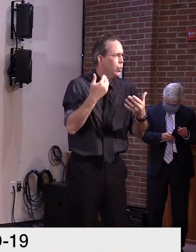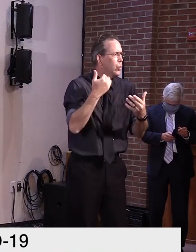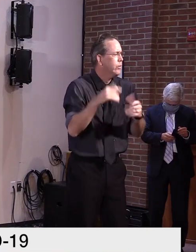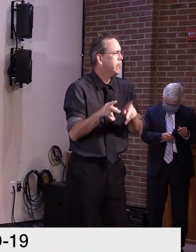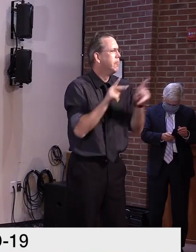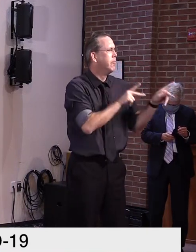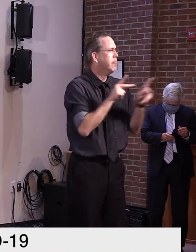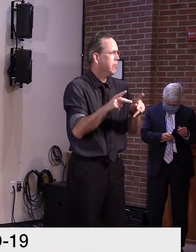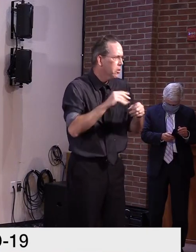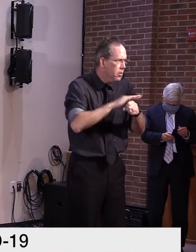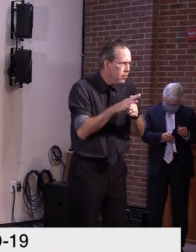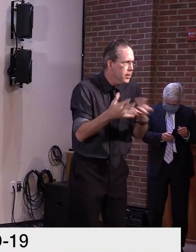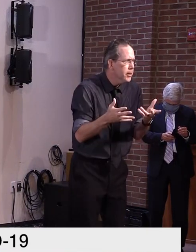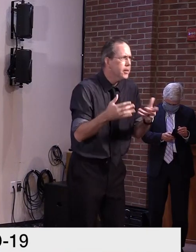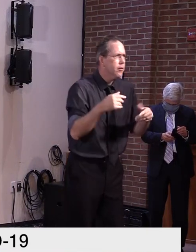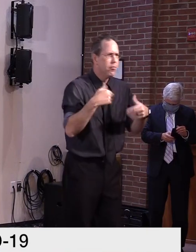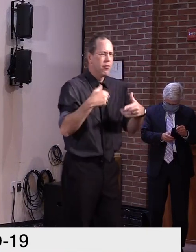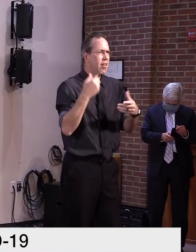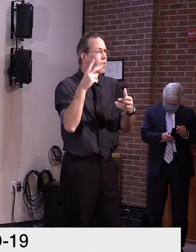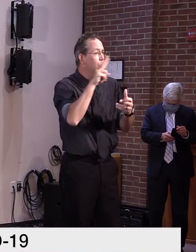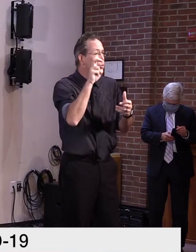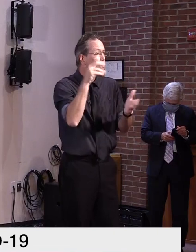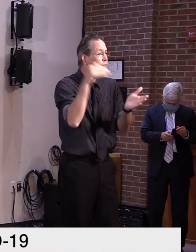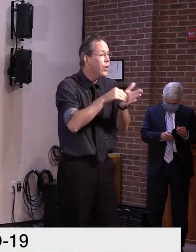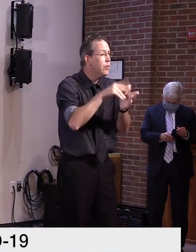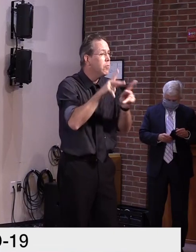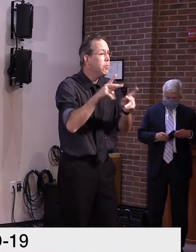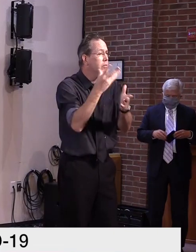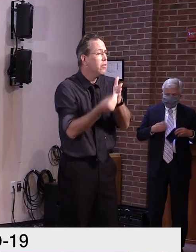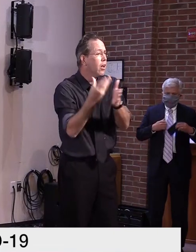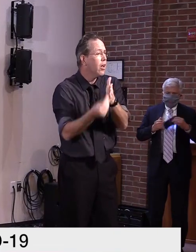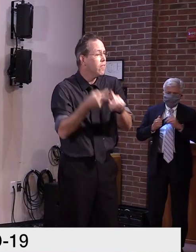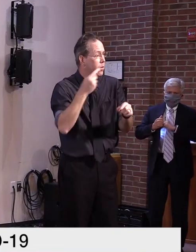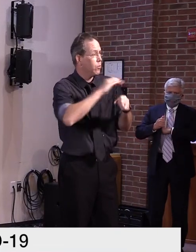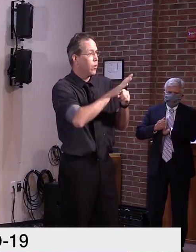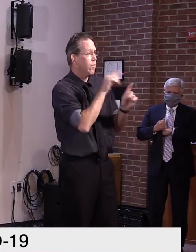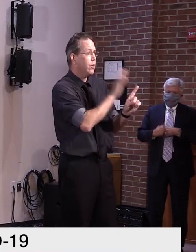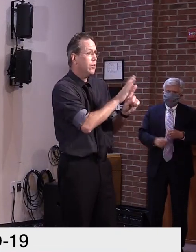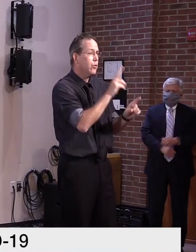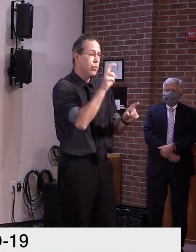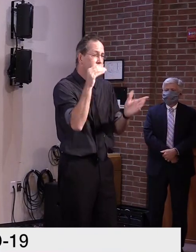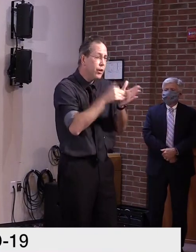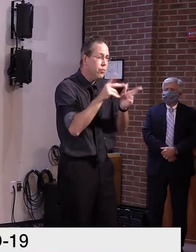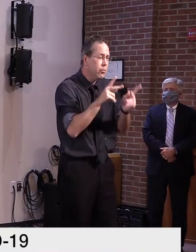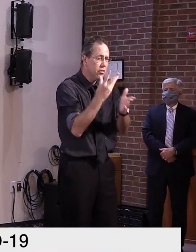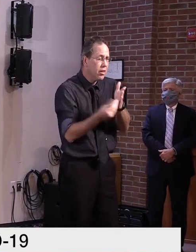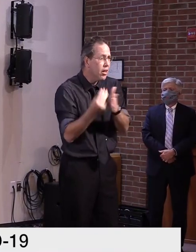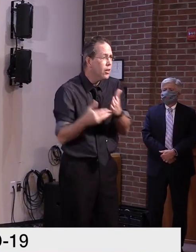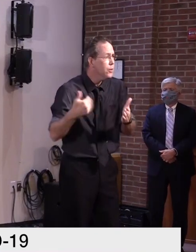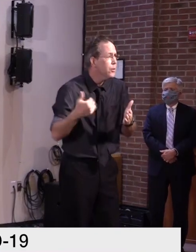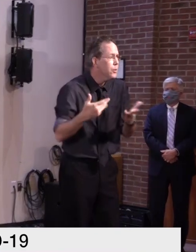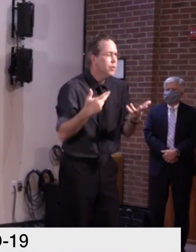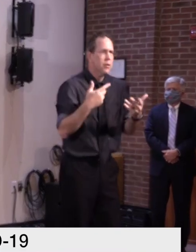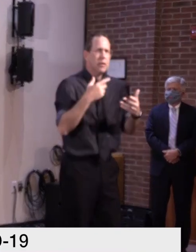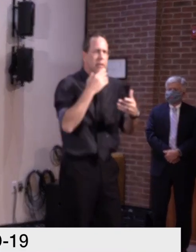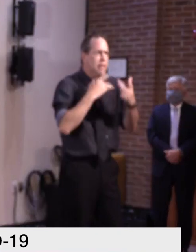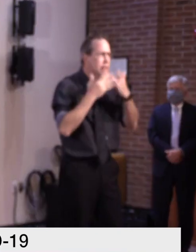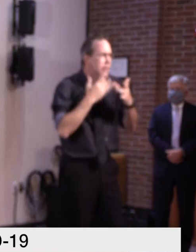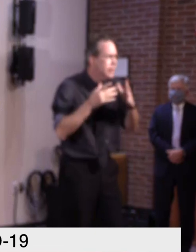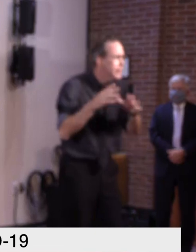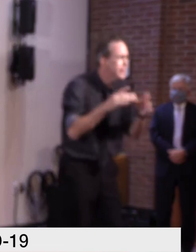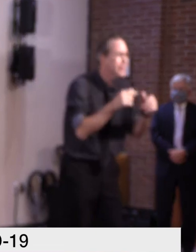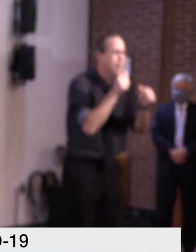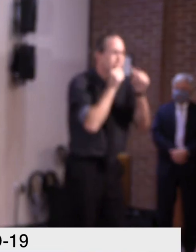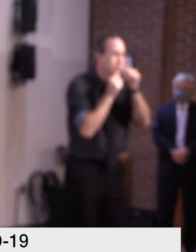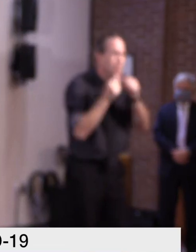it's also important to remember the determination and resolve we found in those days, weeks, and months following September